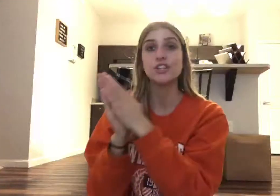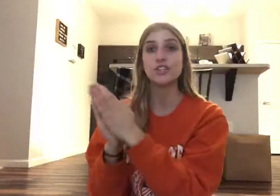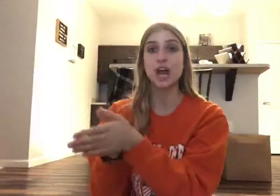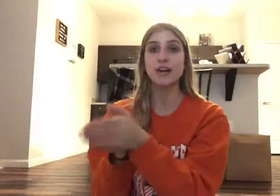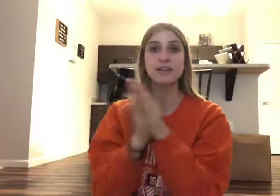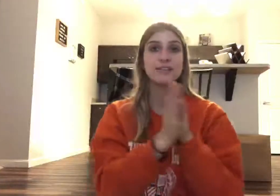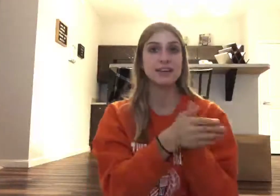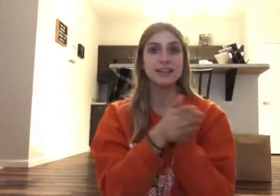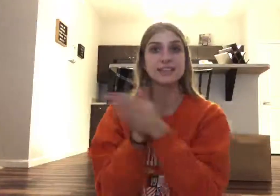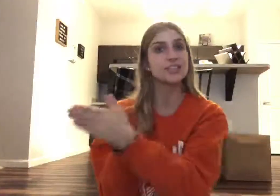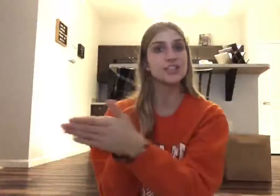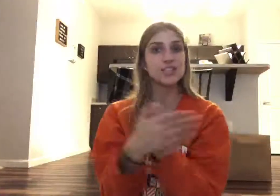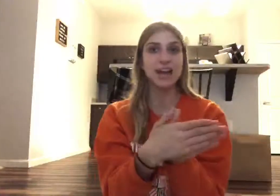Jack, it, jacket.